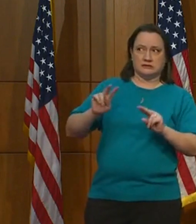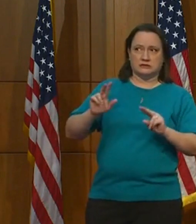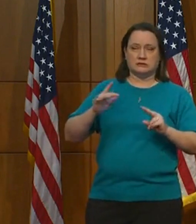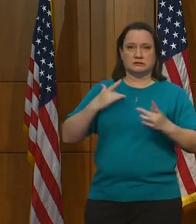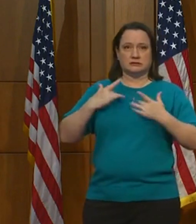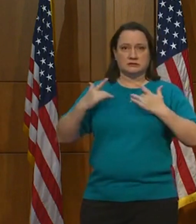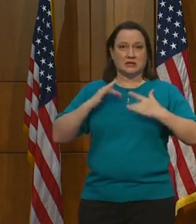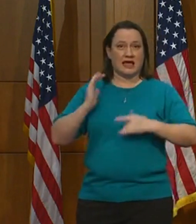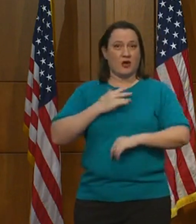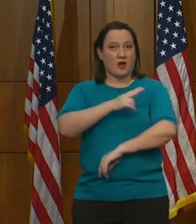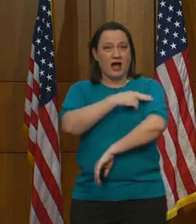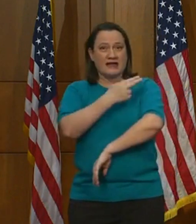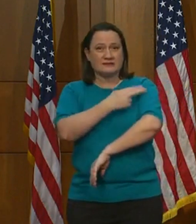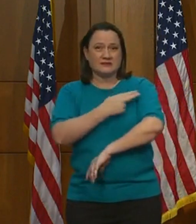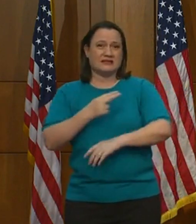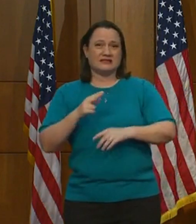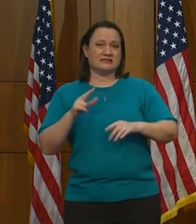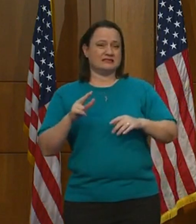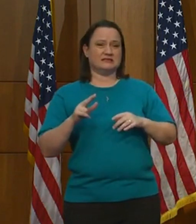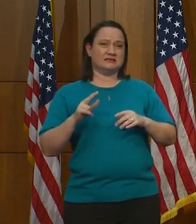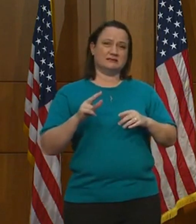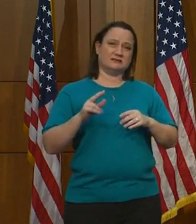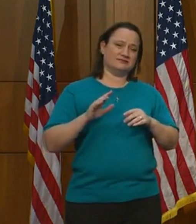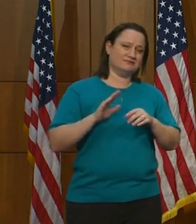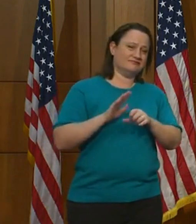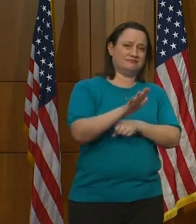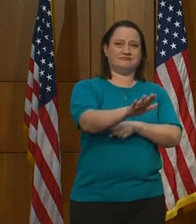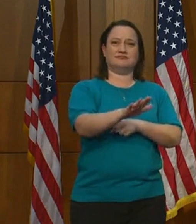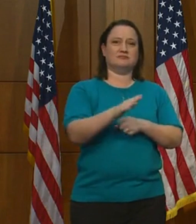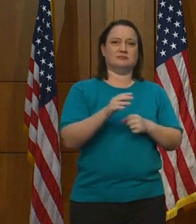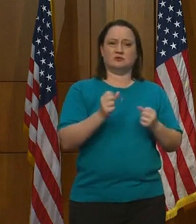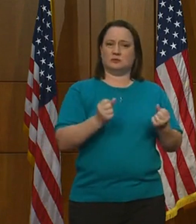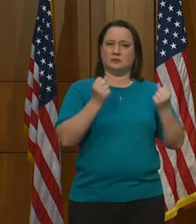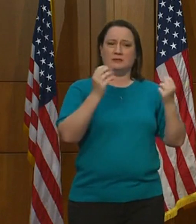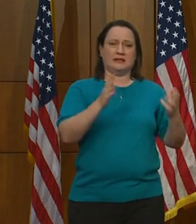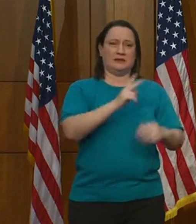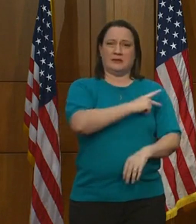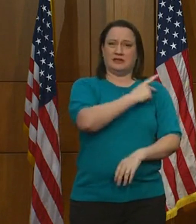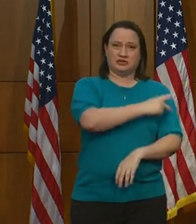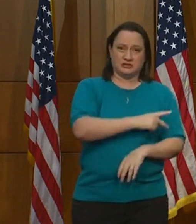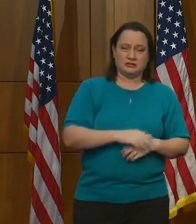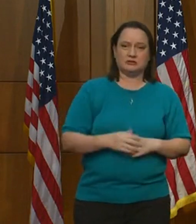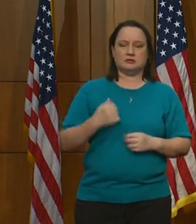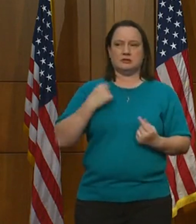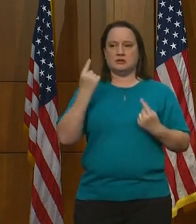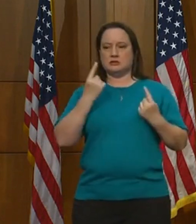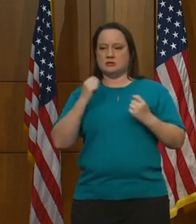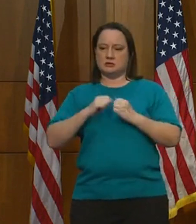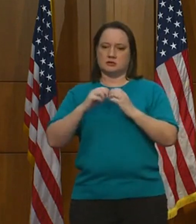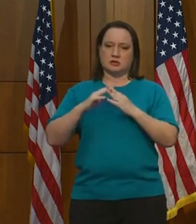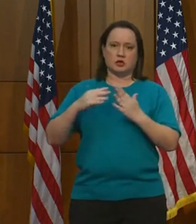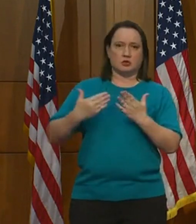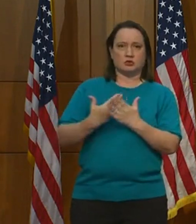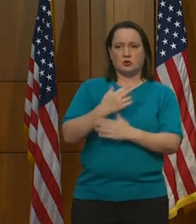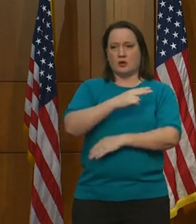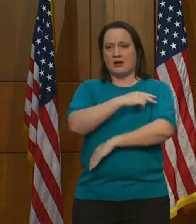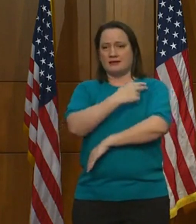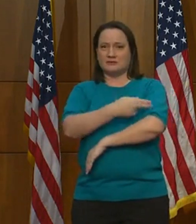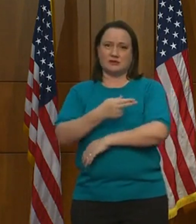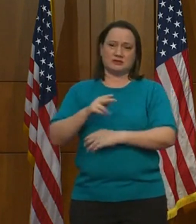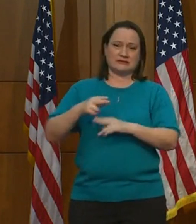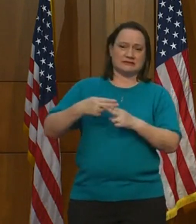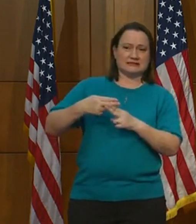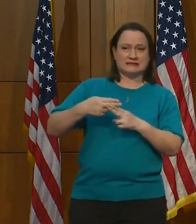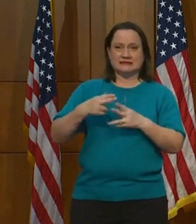hospitals would be overwhelmed with COVID patients. We considered building new temporary hospitals. We didn't